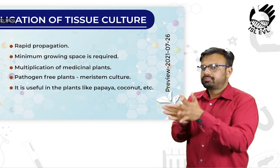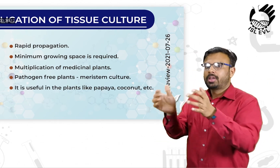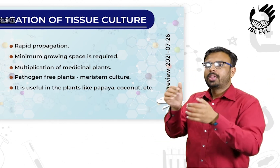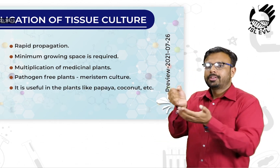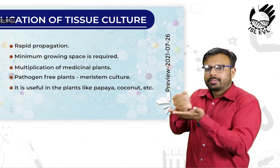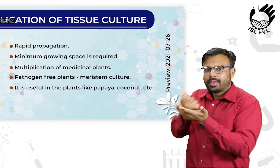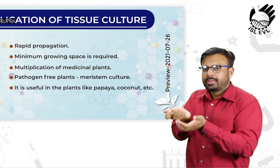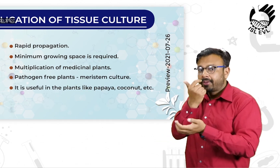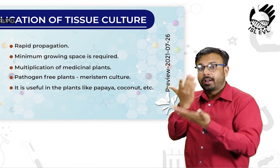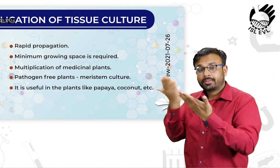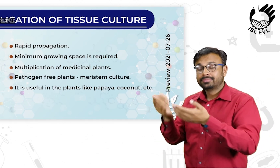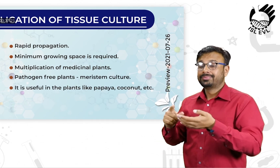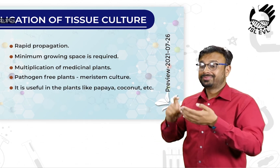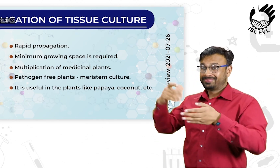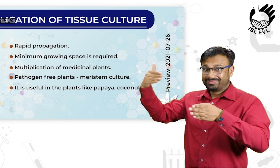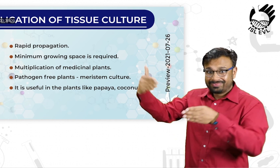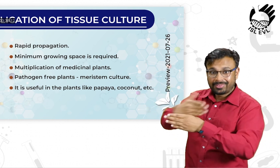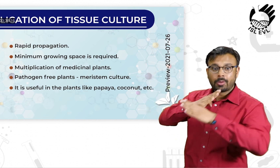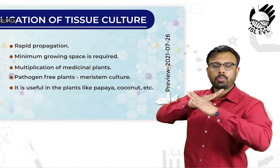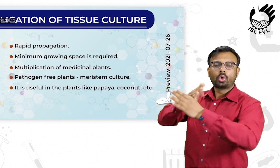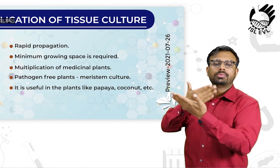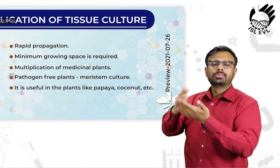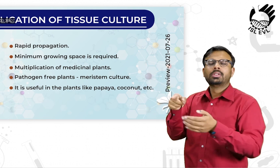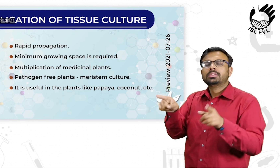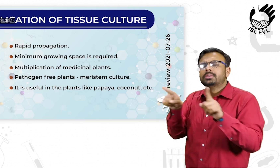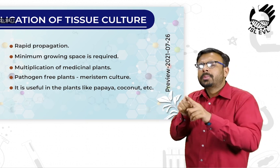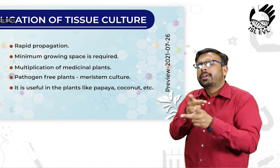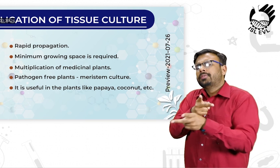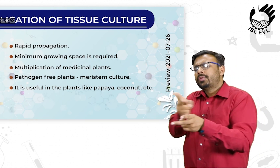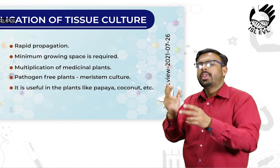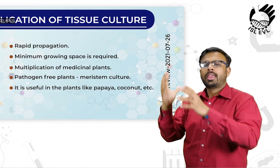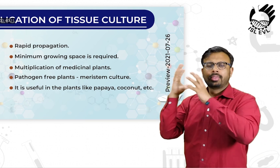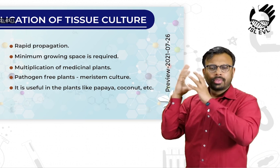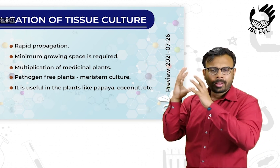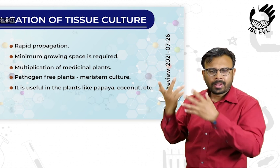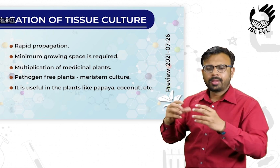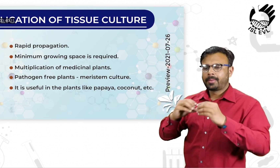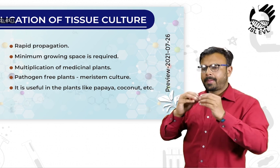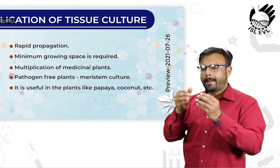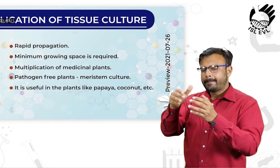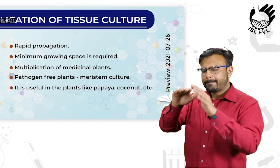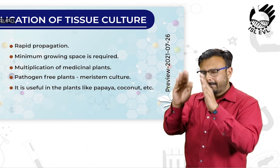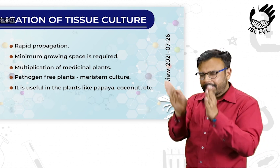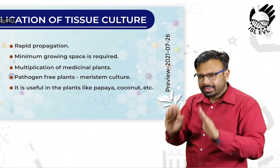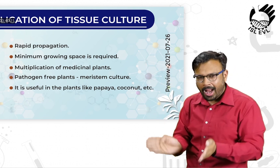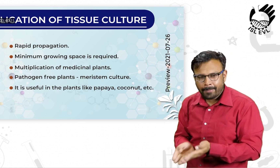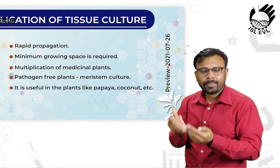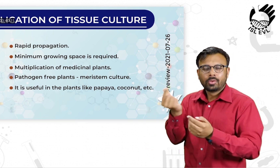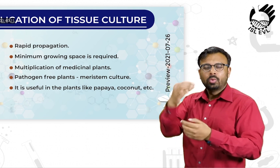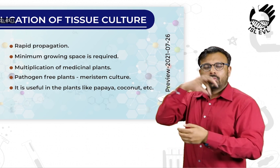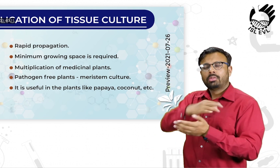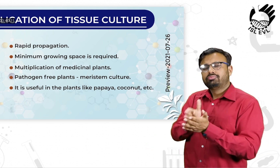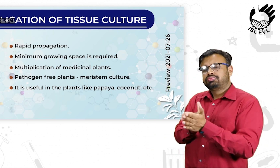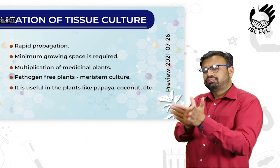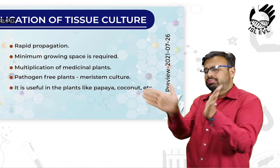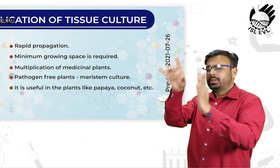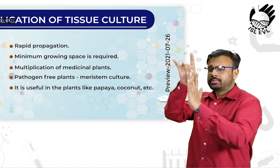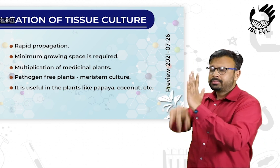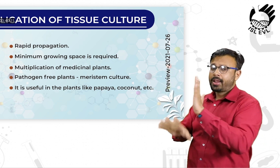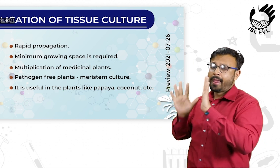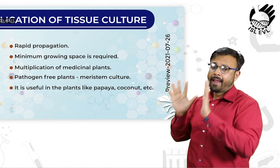plants, pathogen-free plants, meristem culture. It is useful in the plants like papaya, coconut etc.